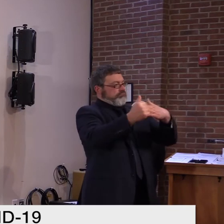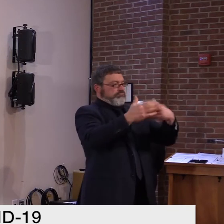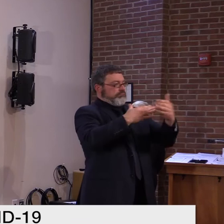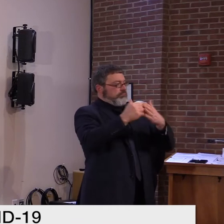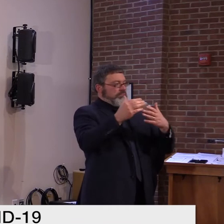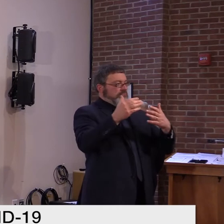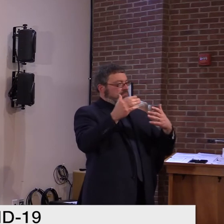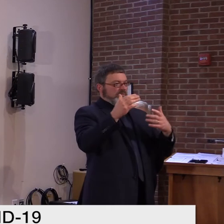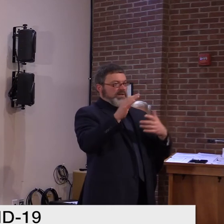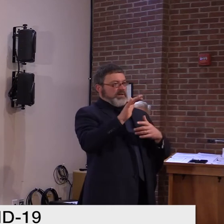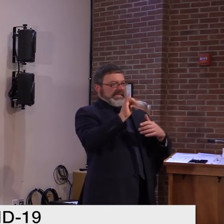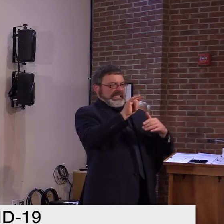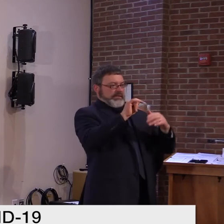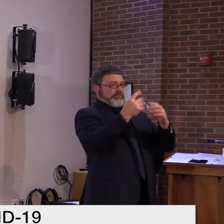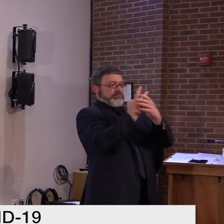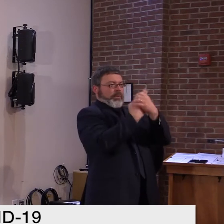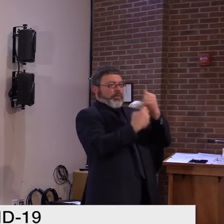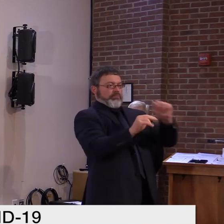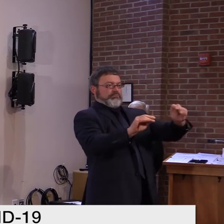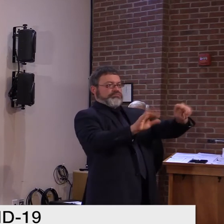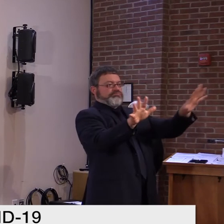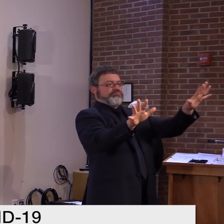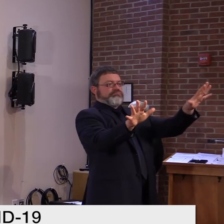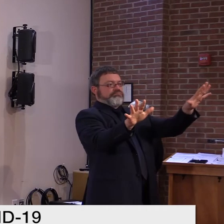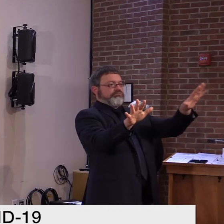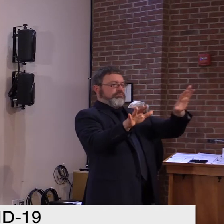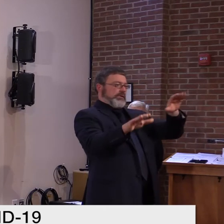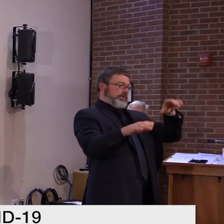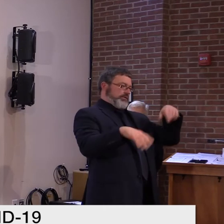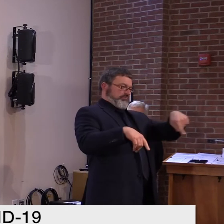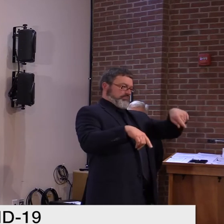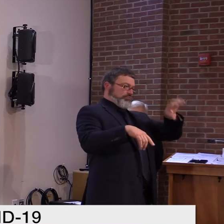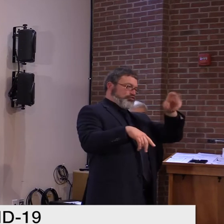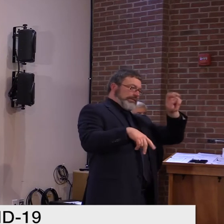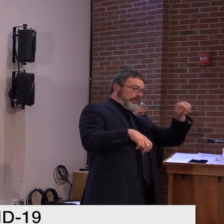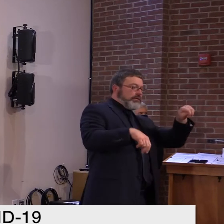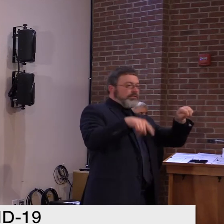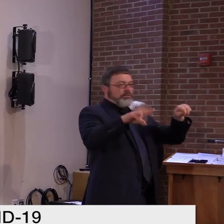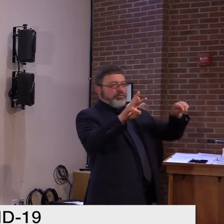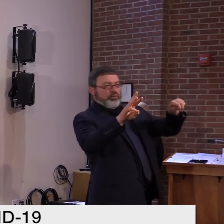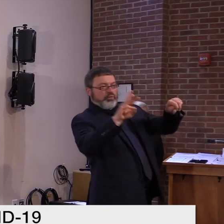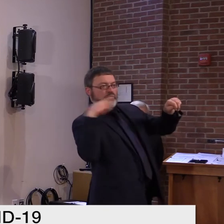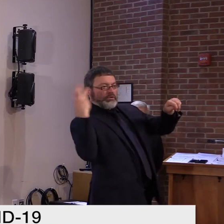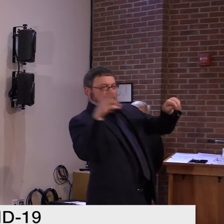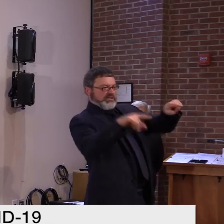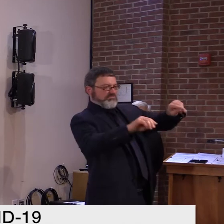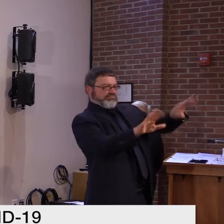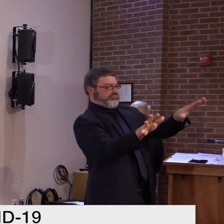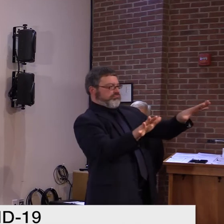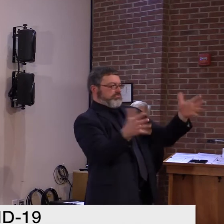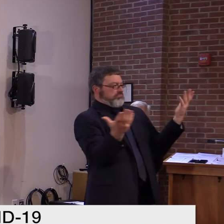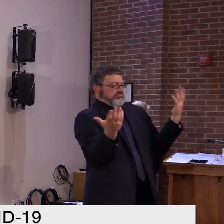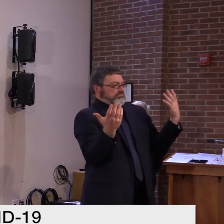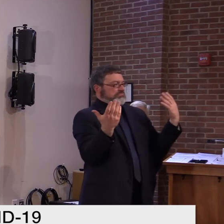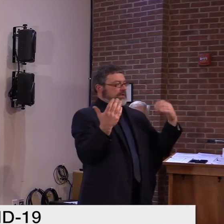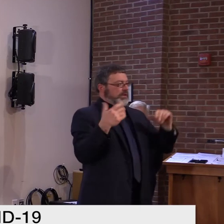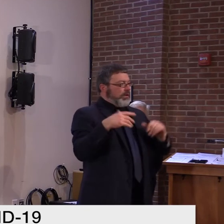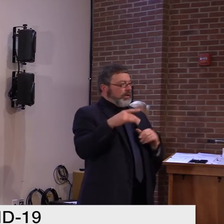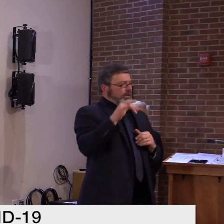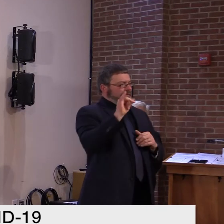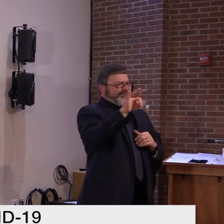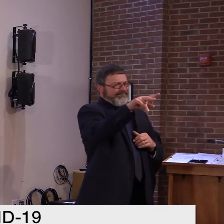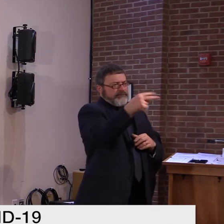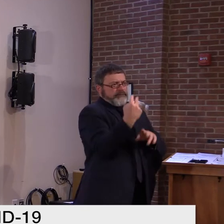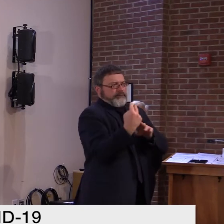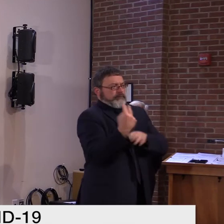with the outbreak at the skating facility alone, the largest outbreak that we've had in Vermont. I